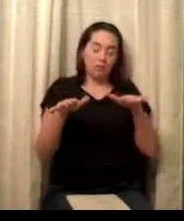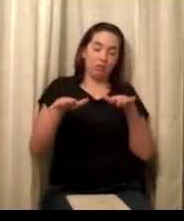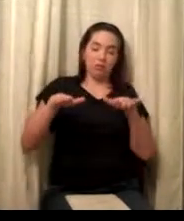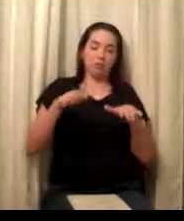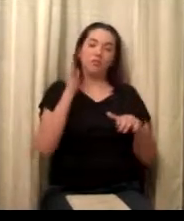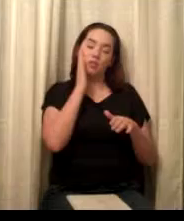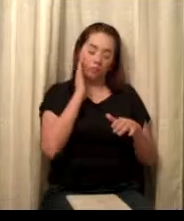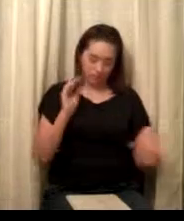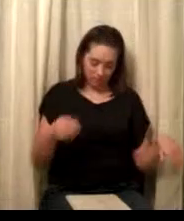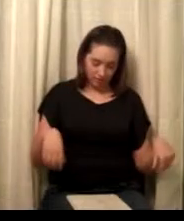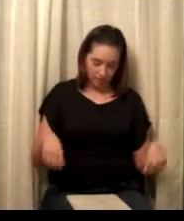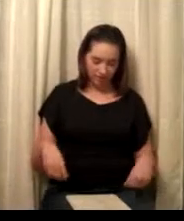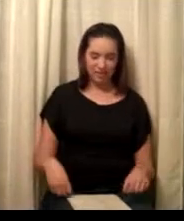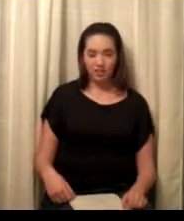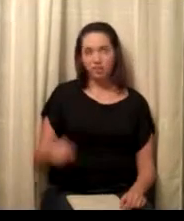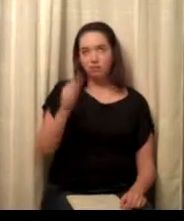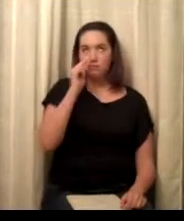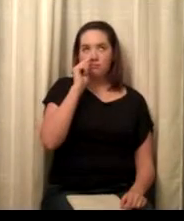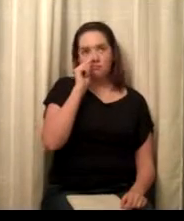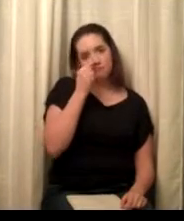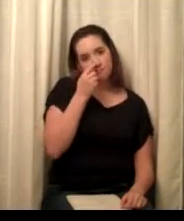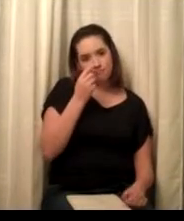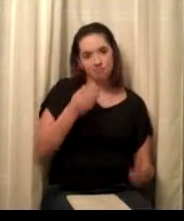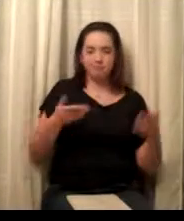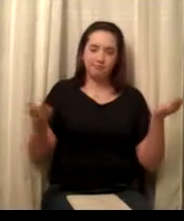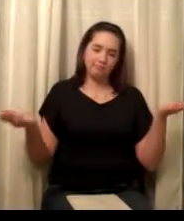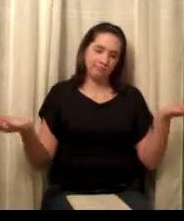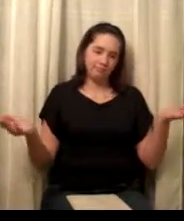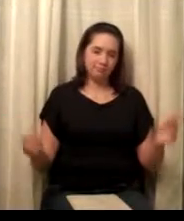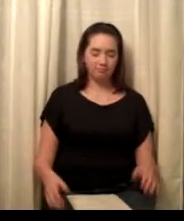When the vice-hunting scene first started, all we care about was sex, drugs, and drugs are old.